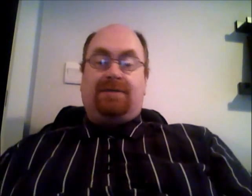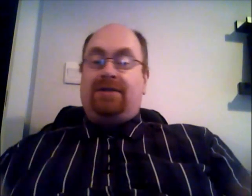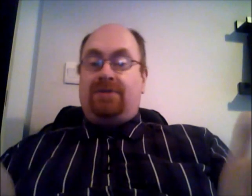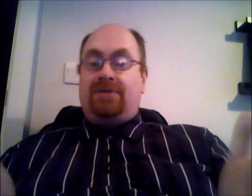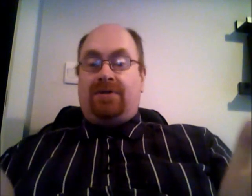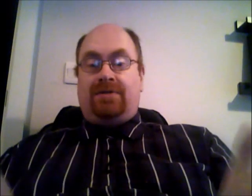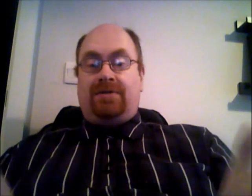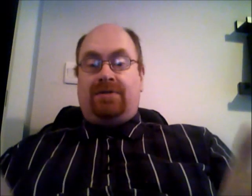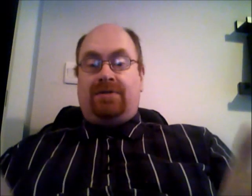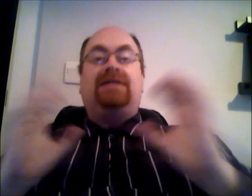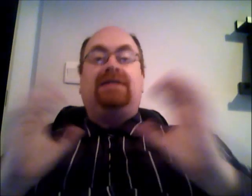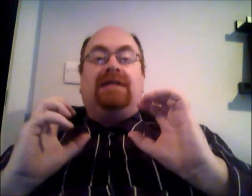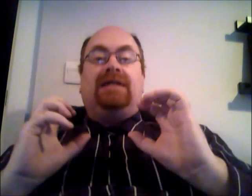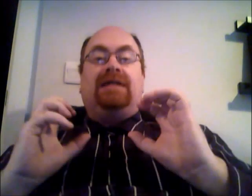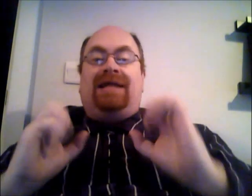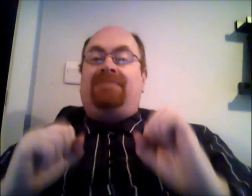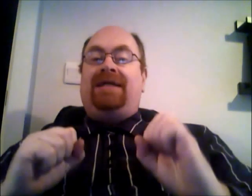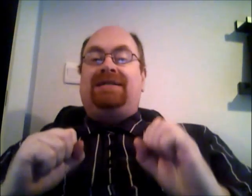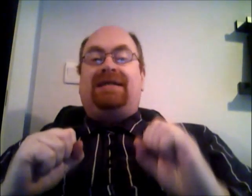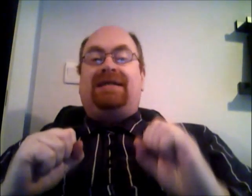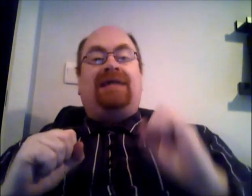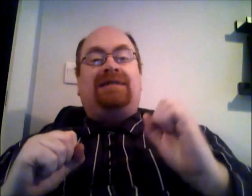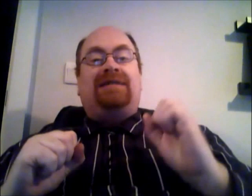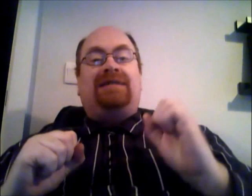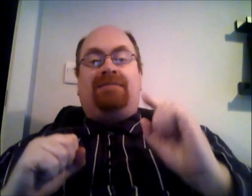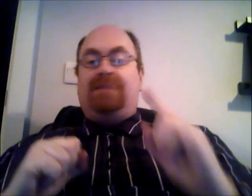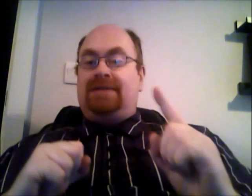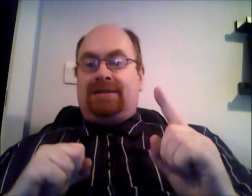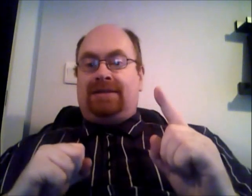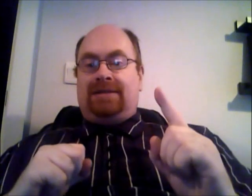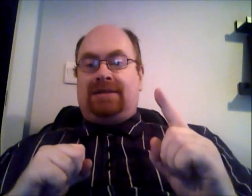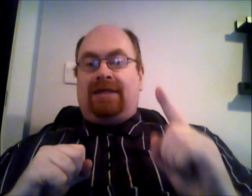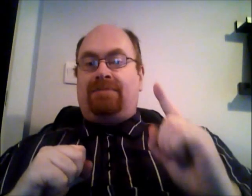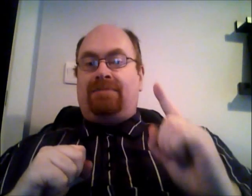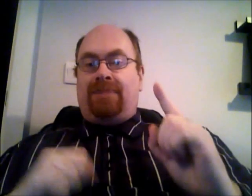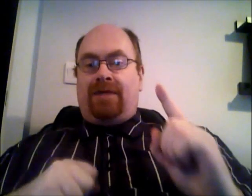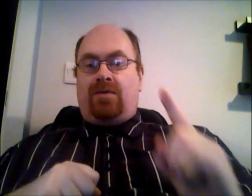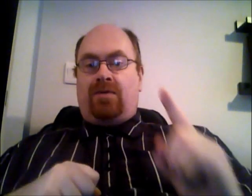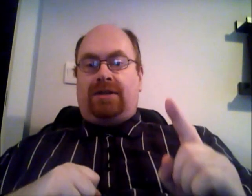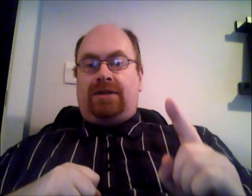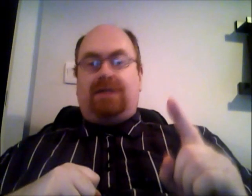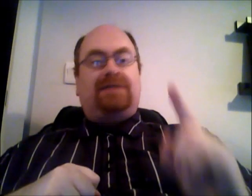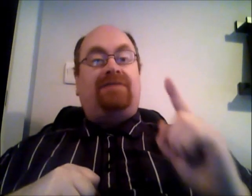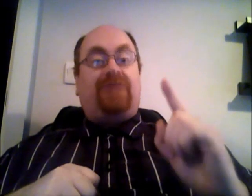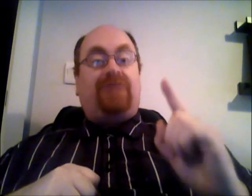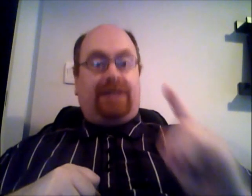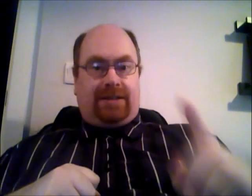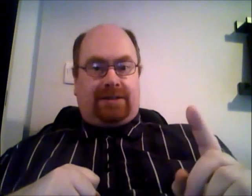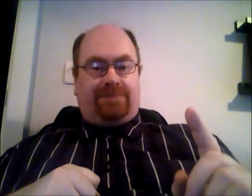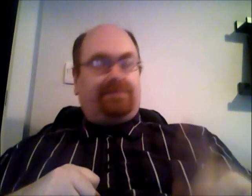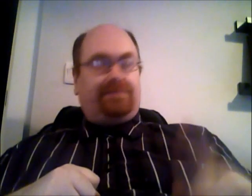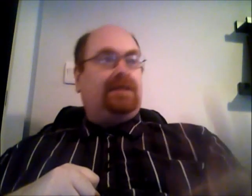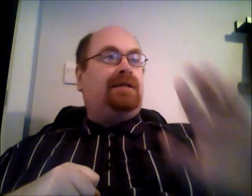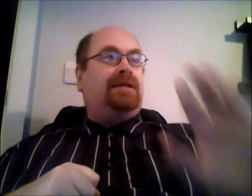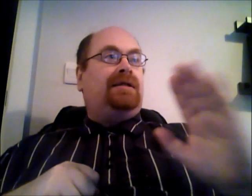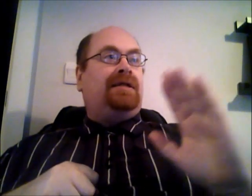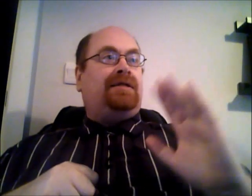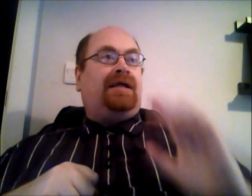through local rates that means that businesses have been paying water charges for years now there has